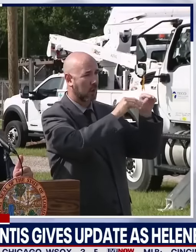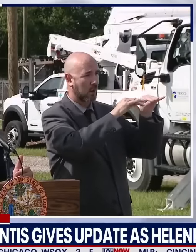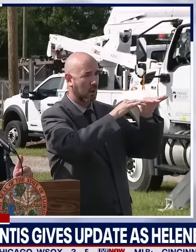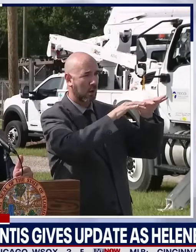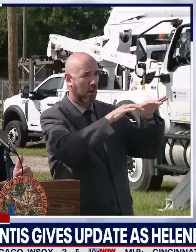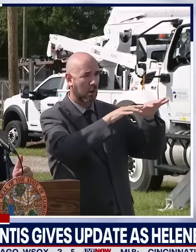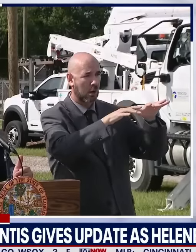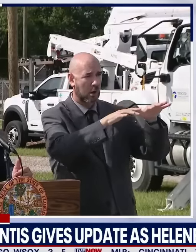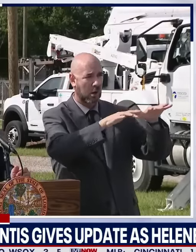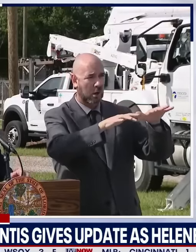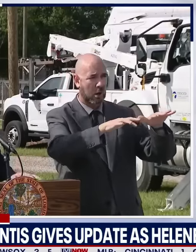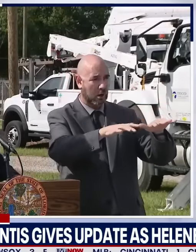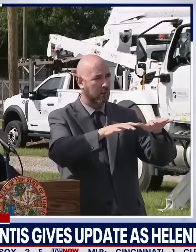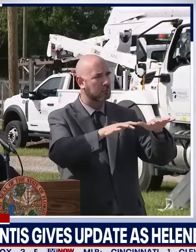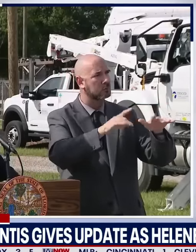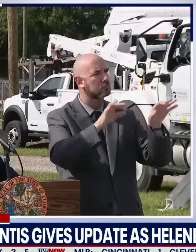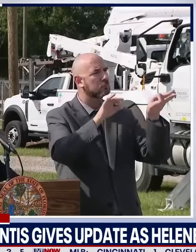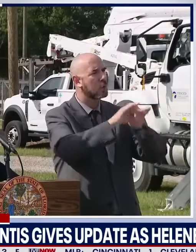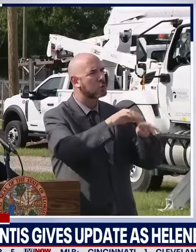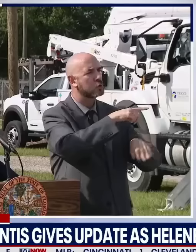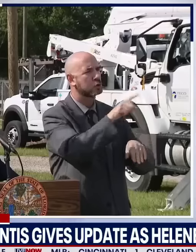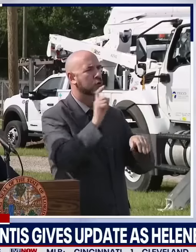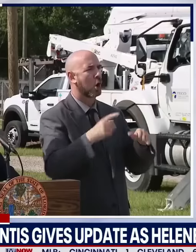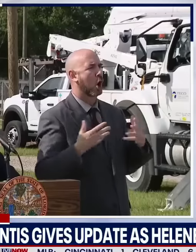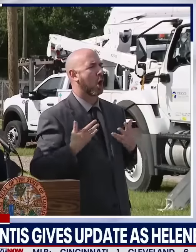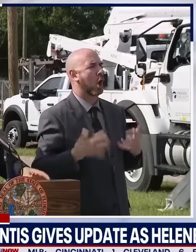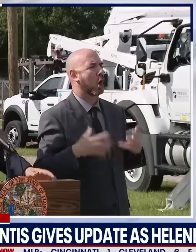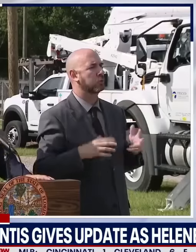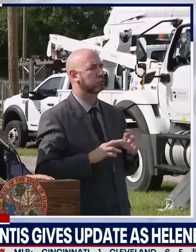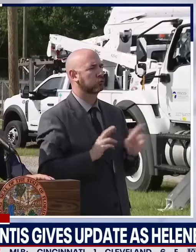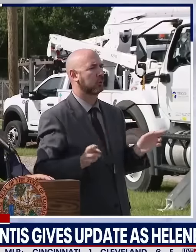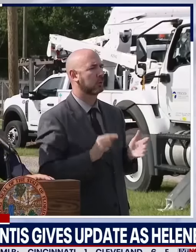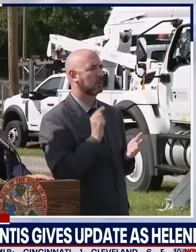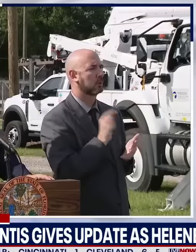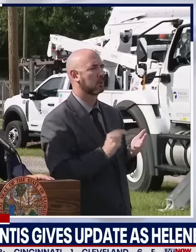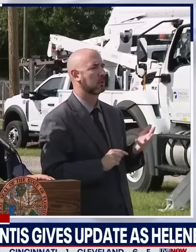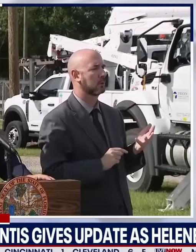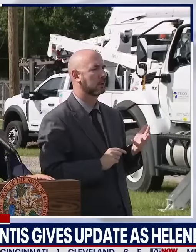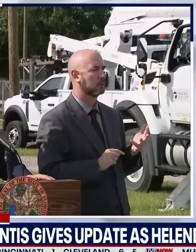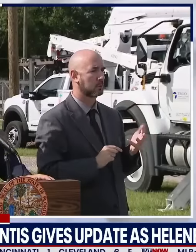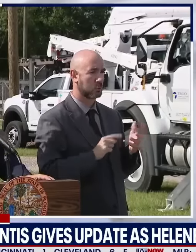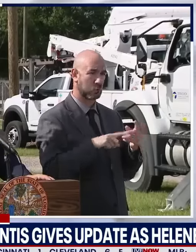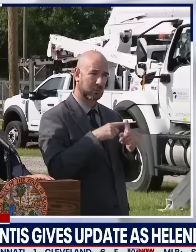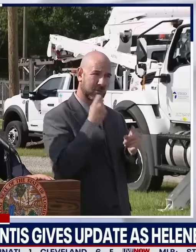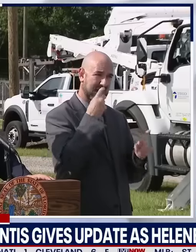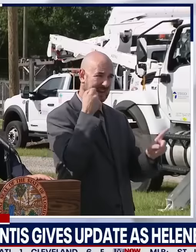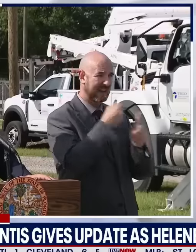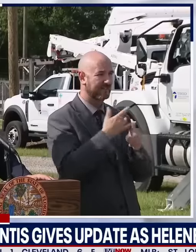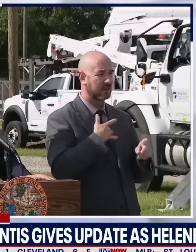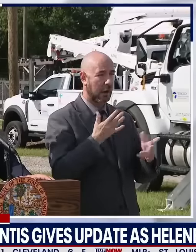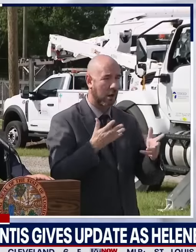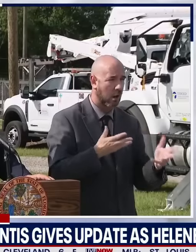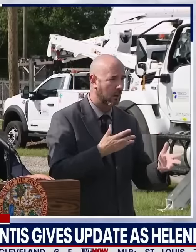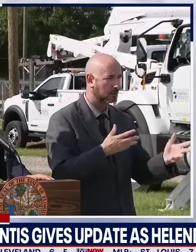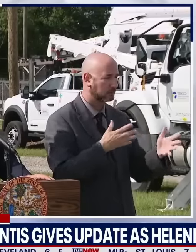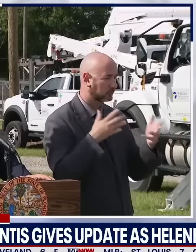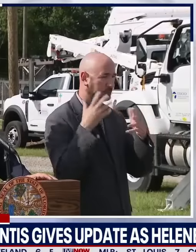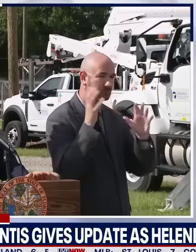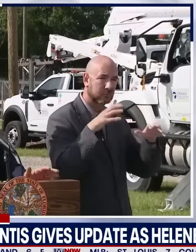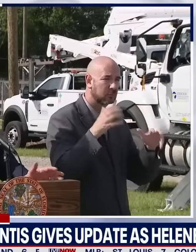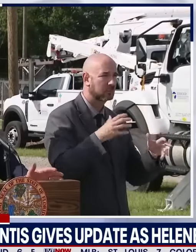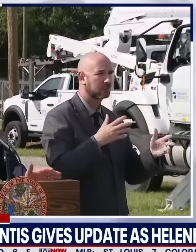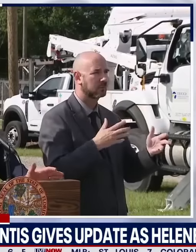done. You do not want to be on the road when you have major, major wind and rain that is happening.